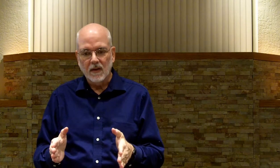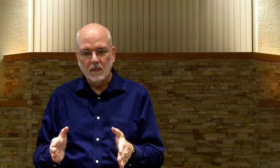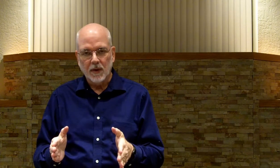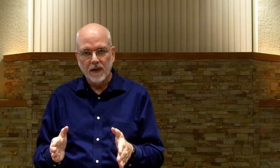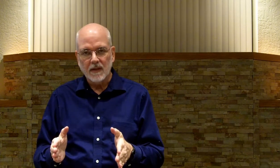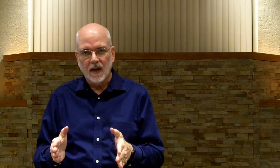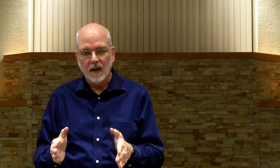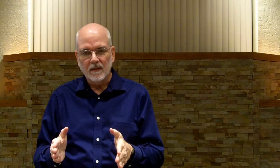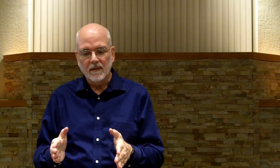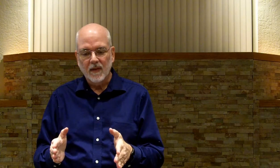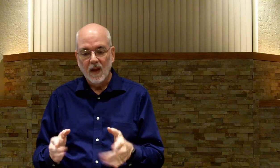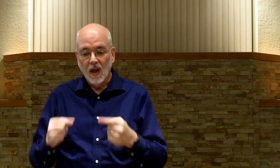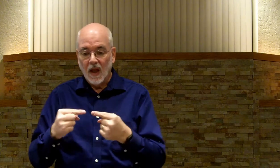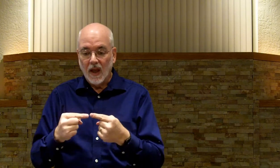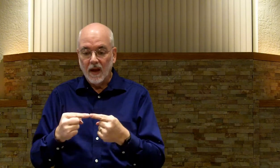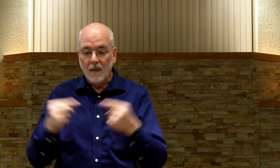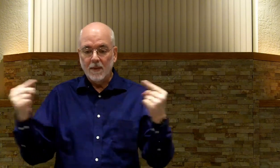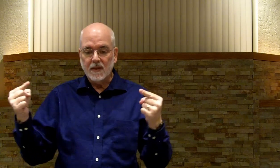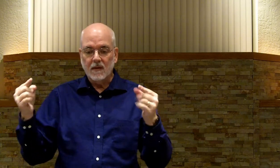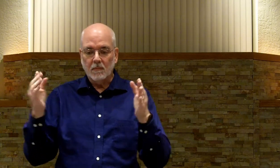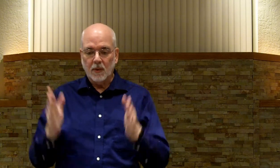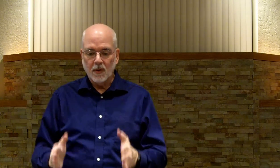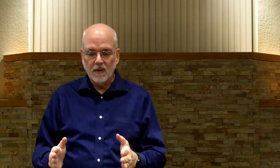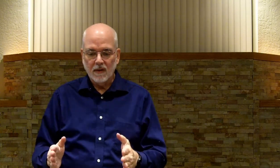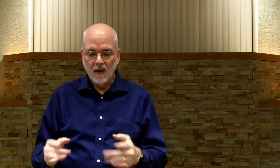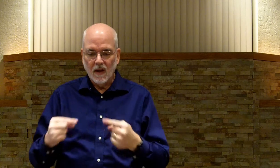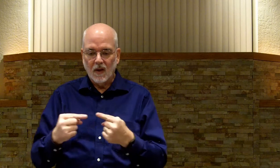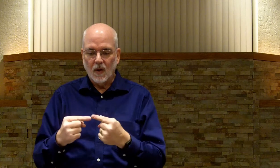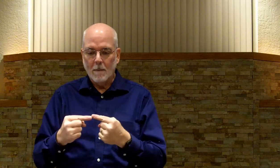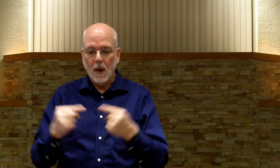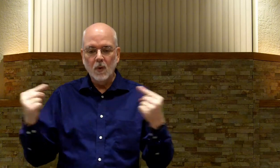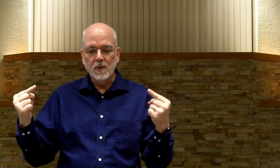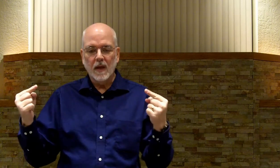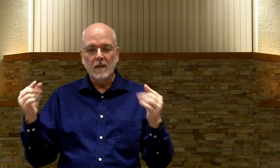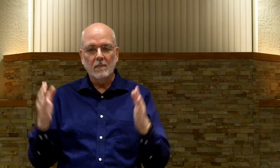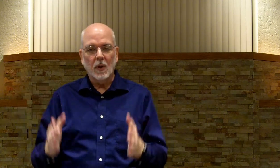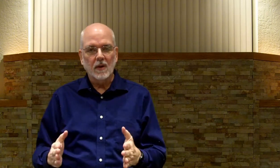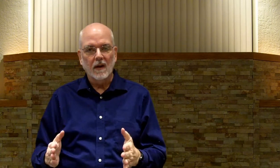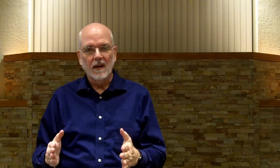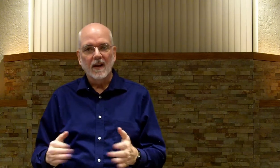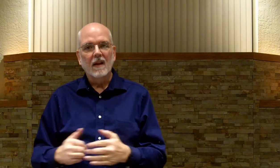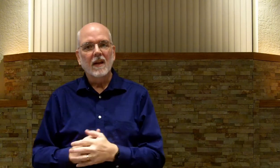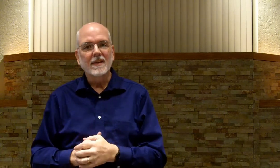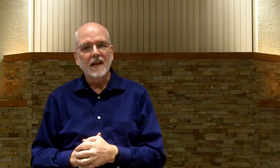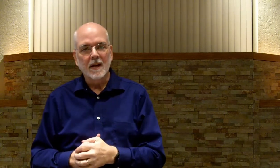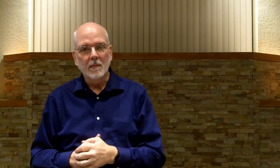The previous sign. An opposite. Person. Or an opposing. Person. Is an enemy.